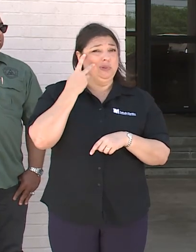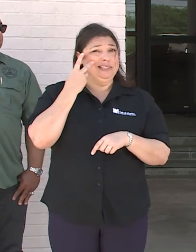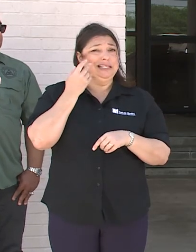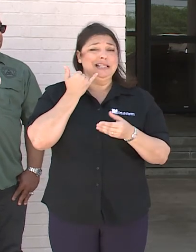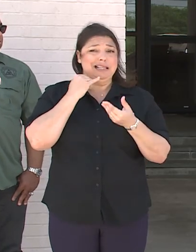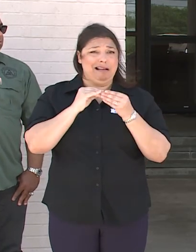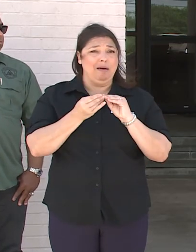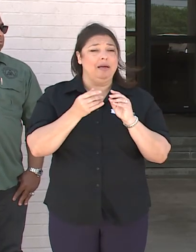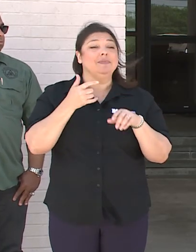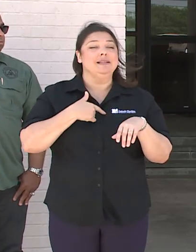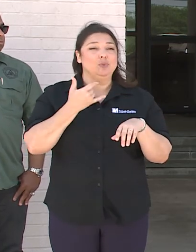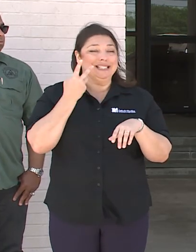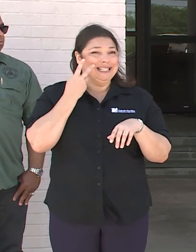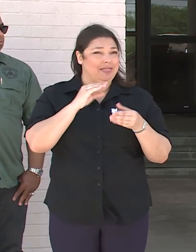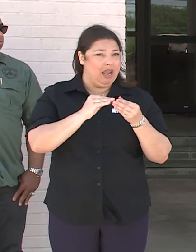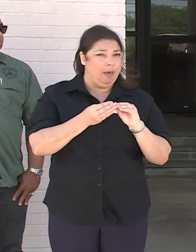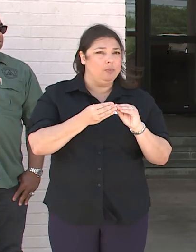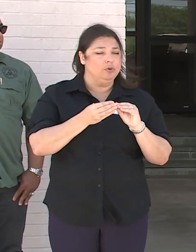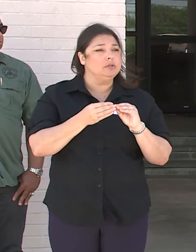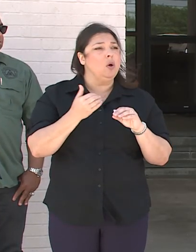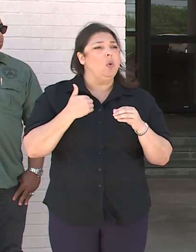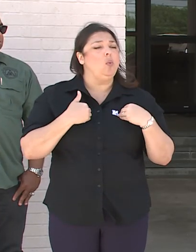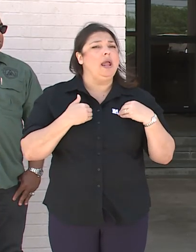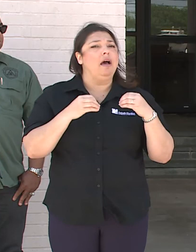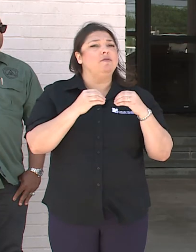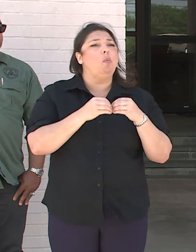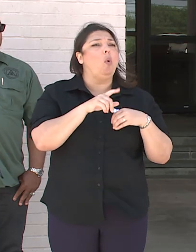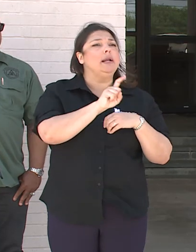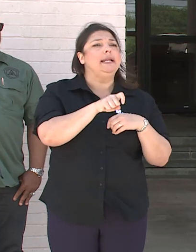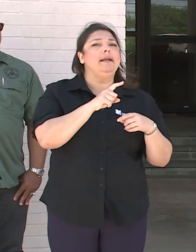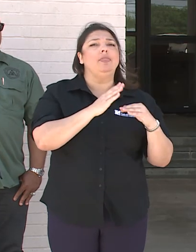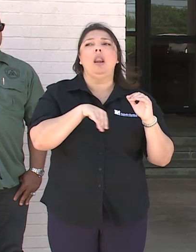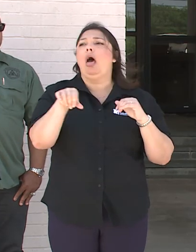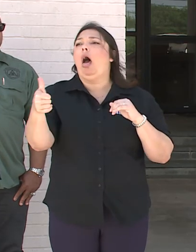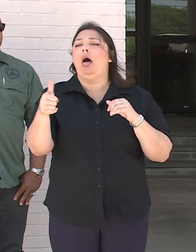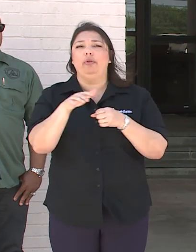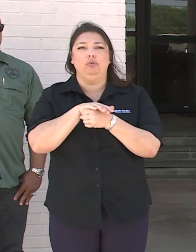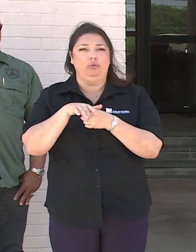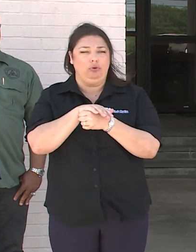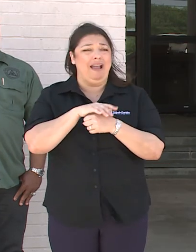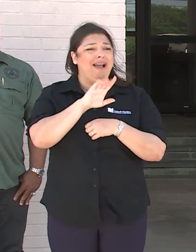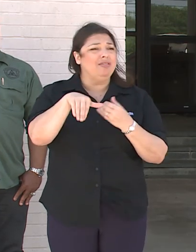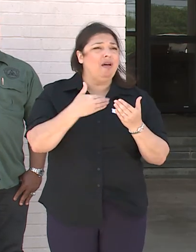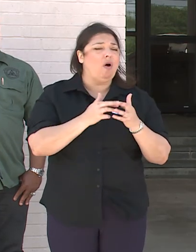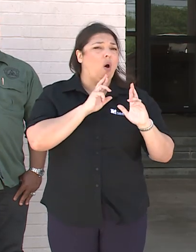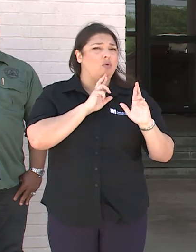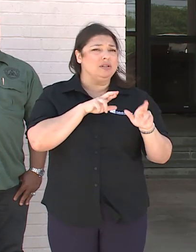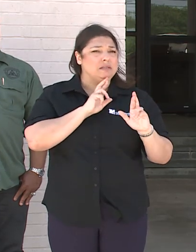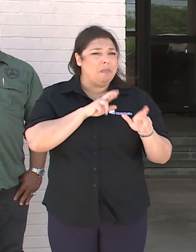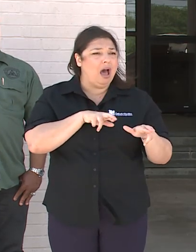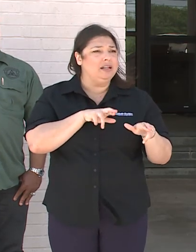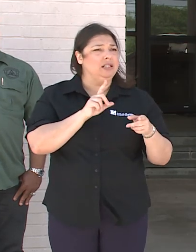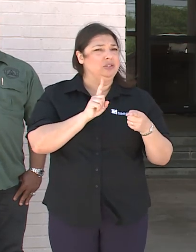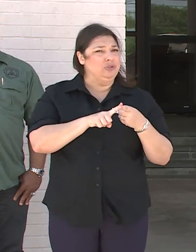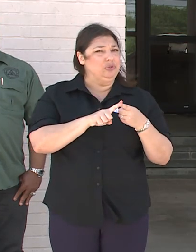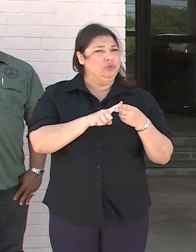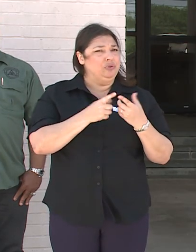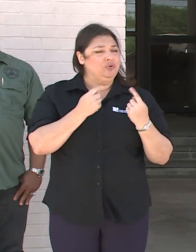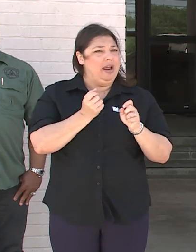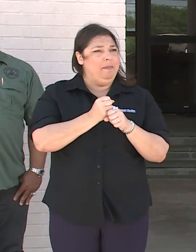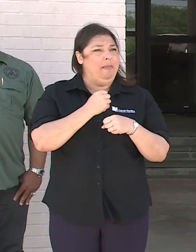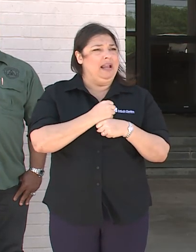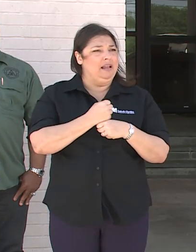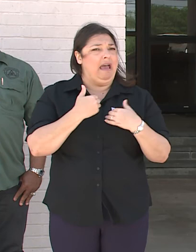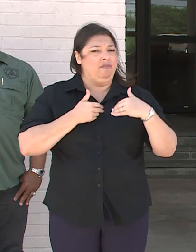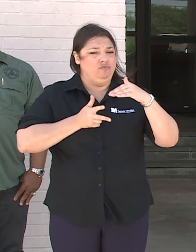We see that we have a need greater than some other areas. And they have all responded to the call of making this a reality,